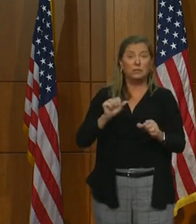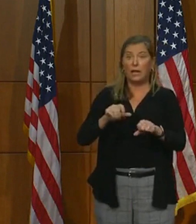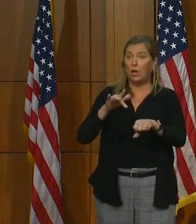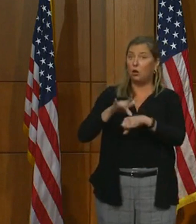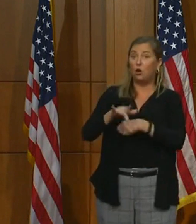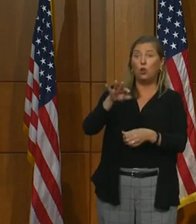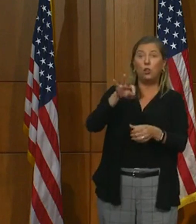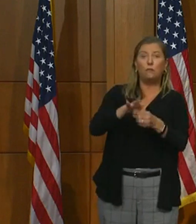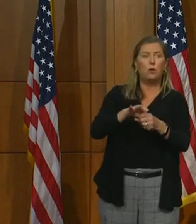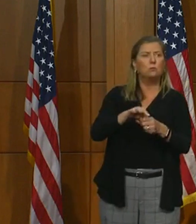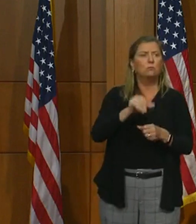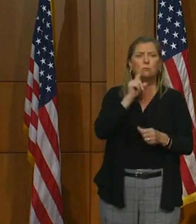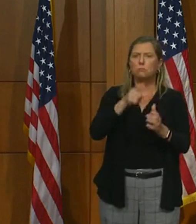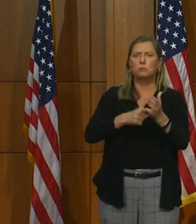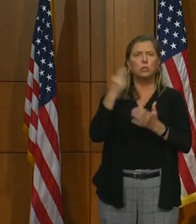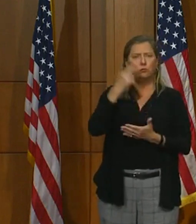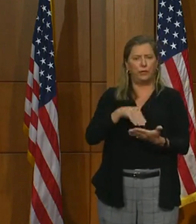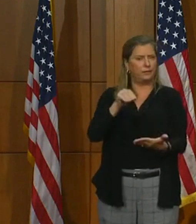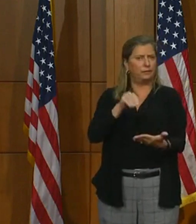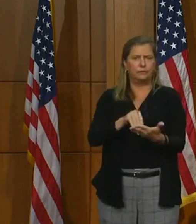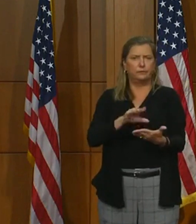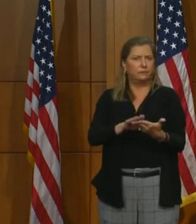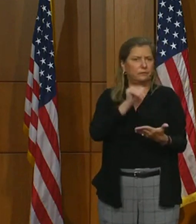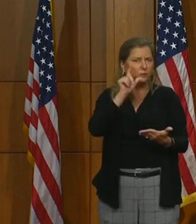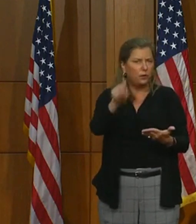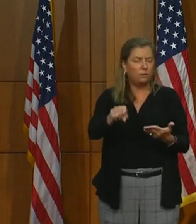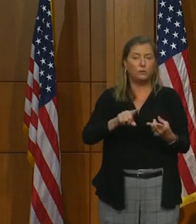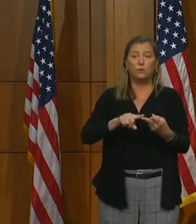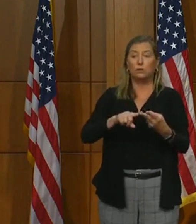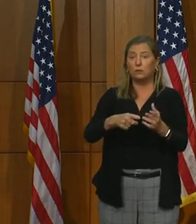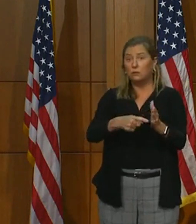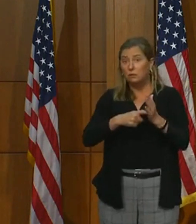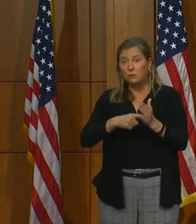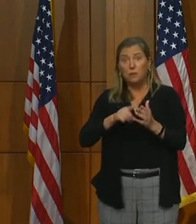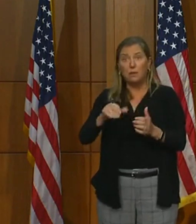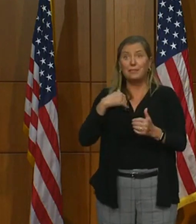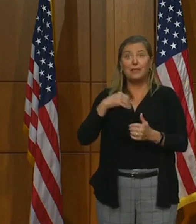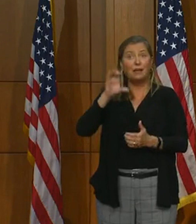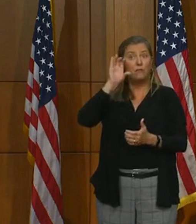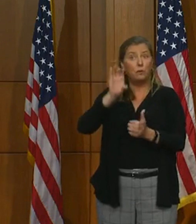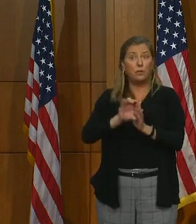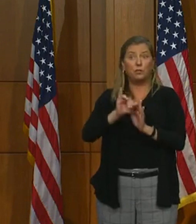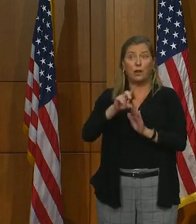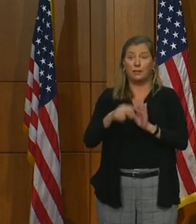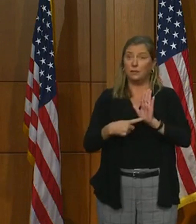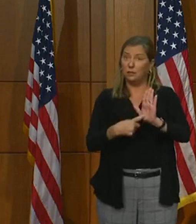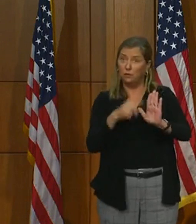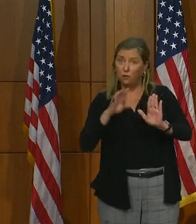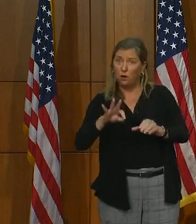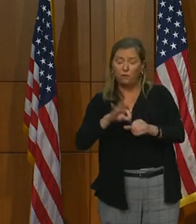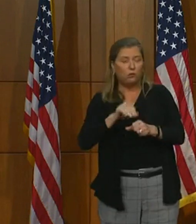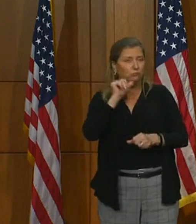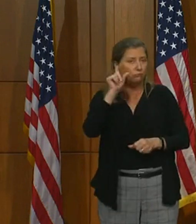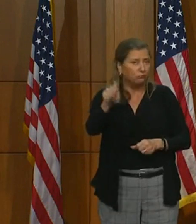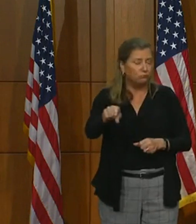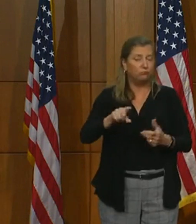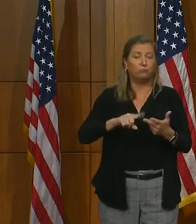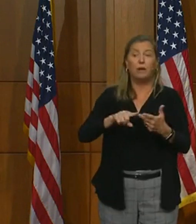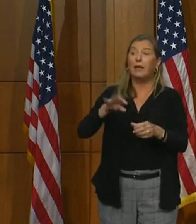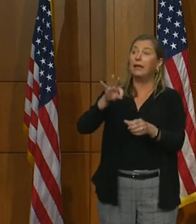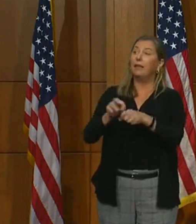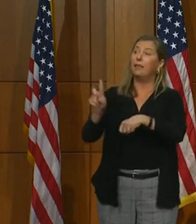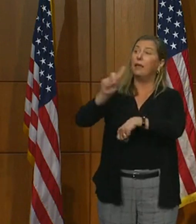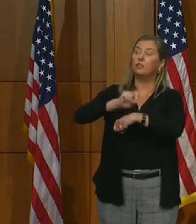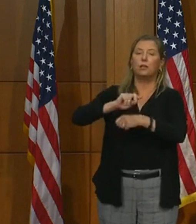with no reason required, removing the requirement of a photo ID for voting, making Election Day